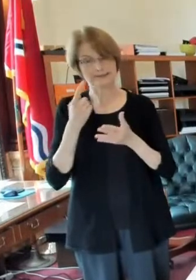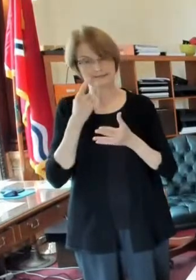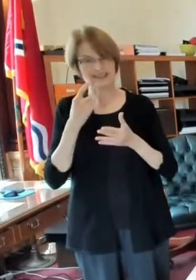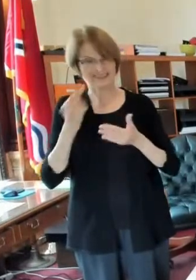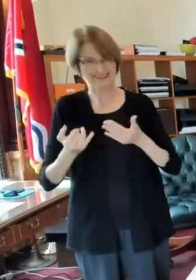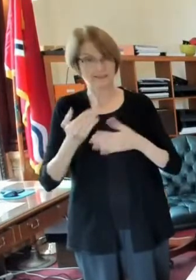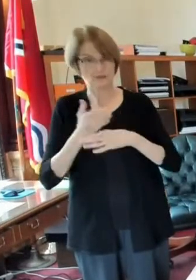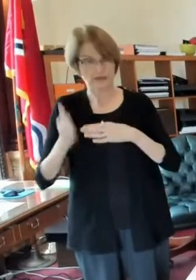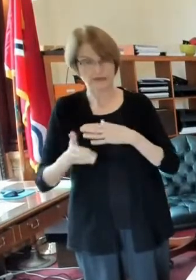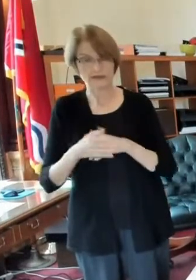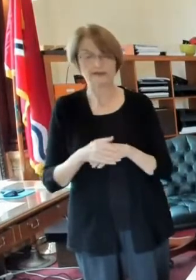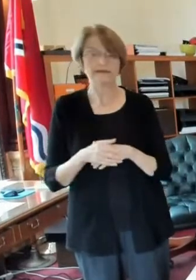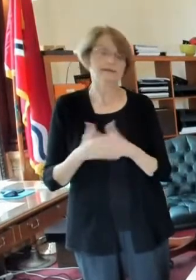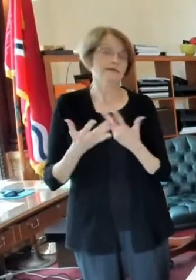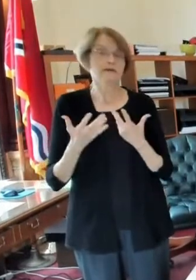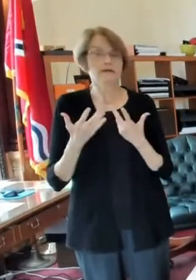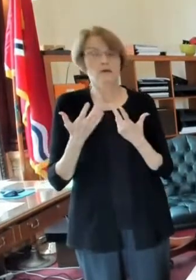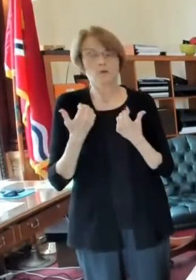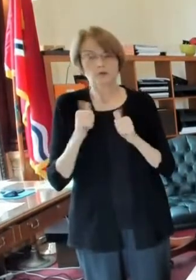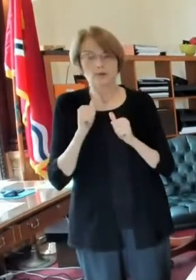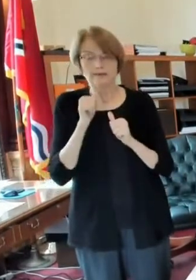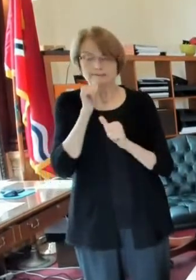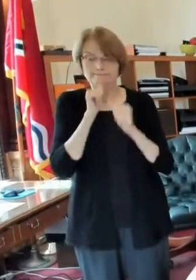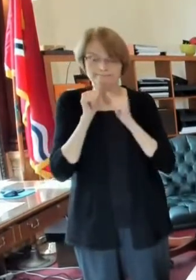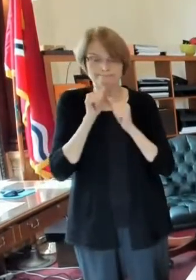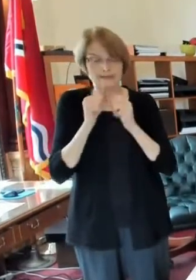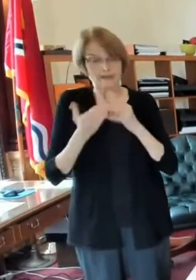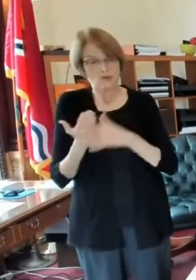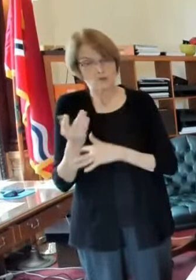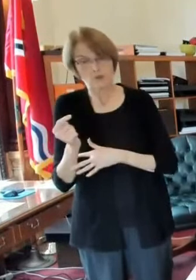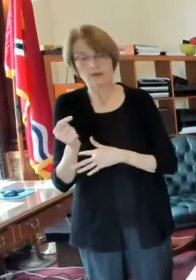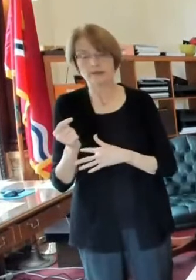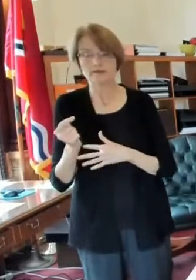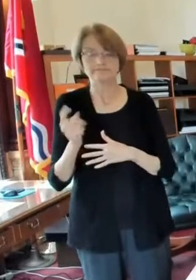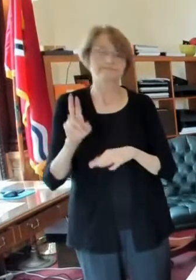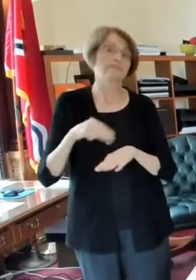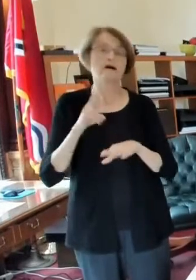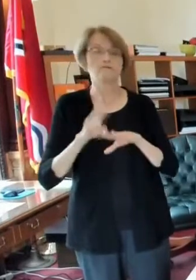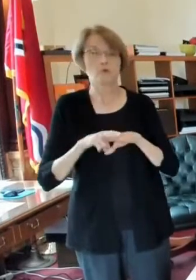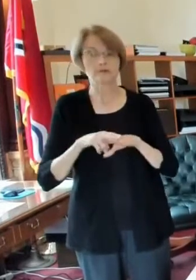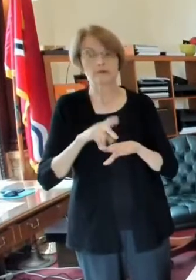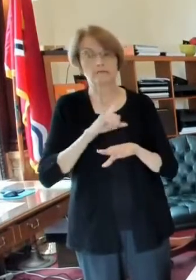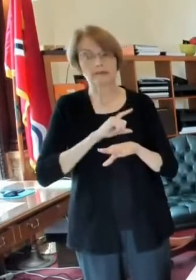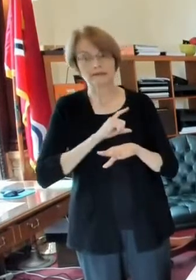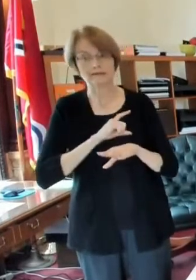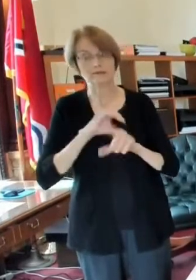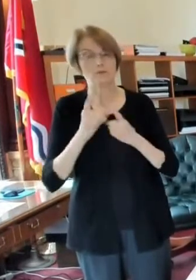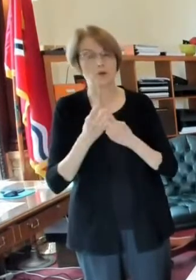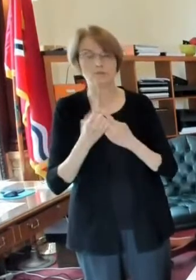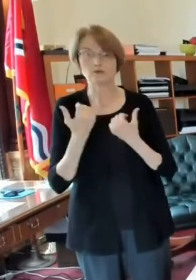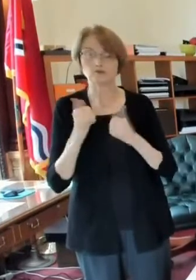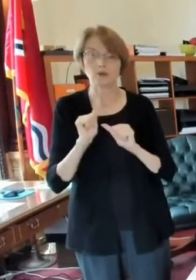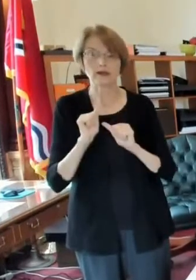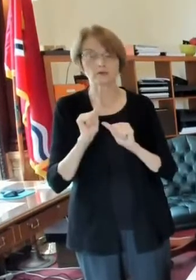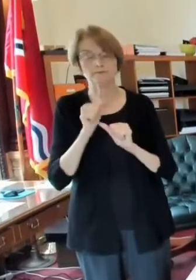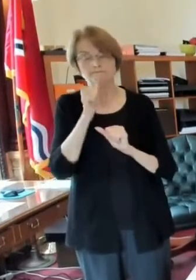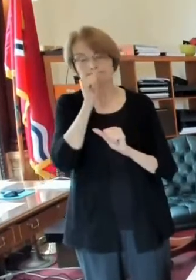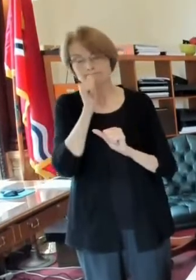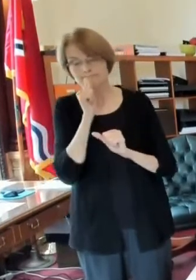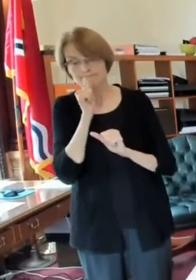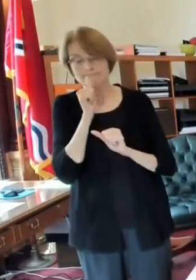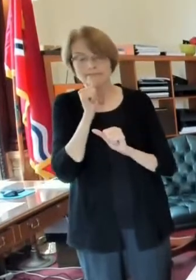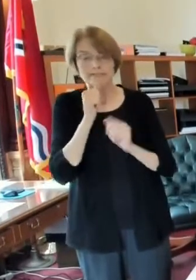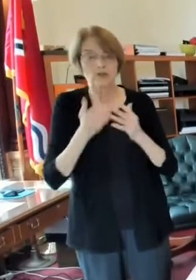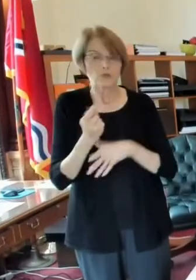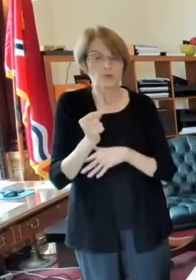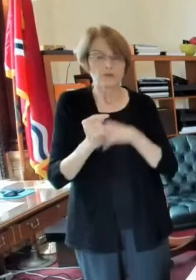police department our police officers are all uh just trying to get through that um and our hearts go